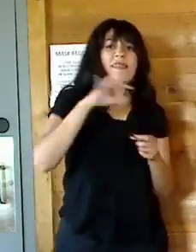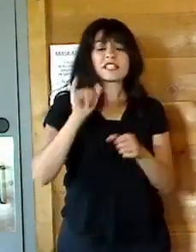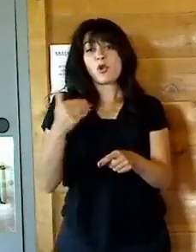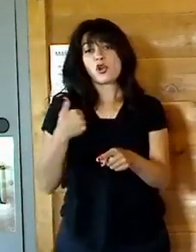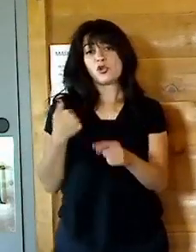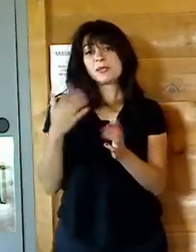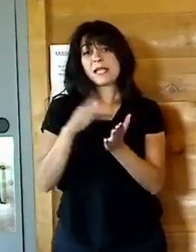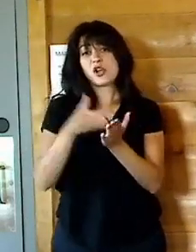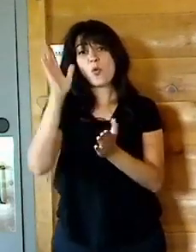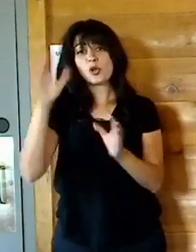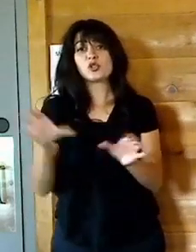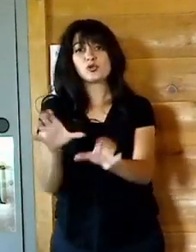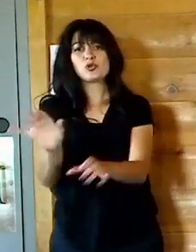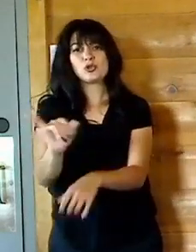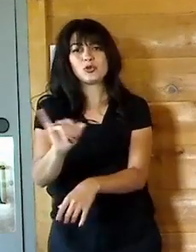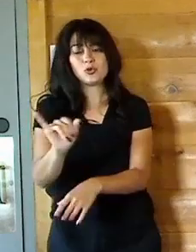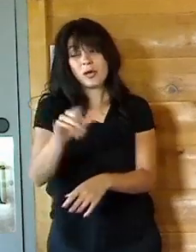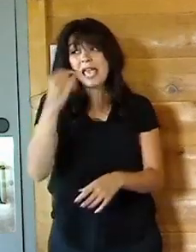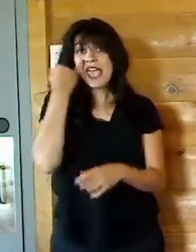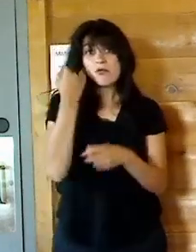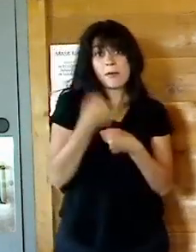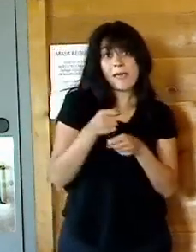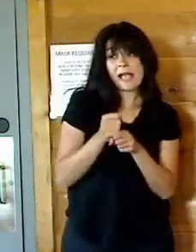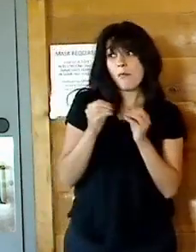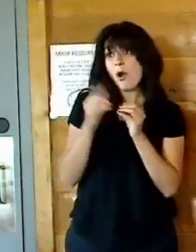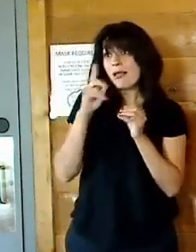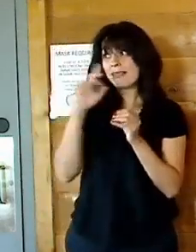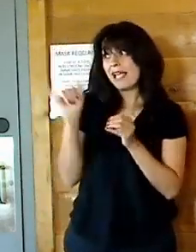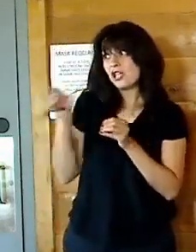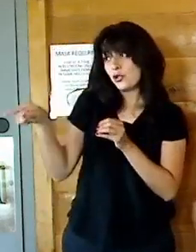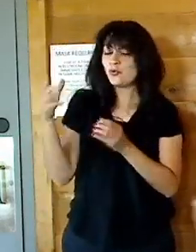too. Oh, yes. If they create more like you, may want to, yeah.